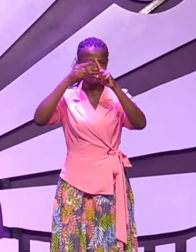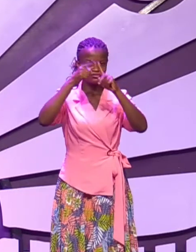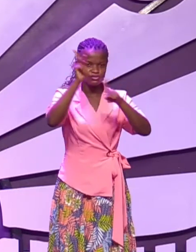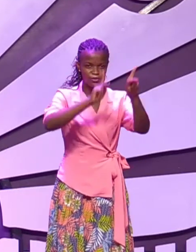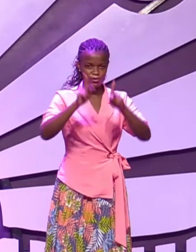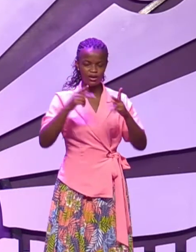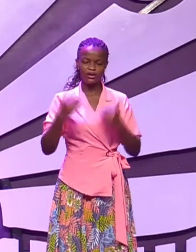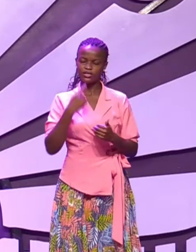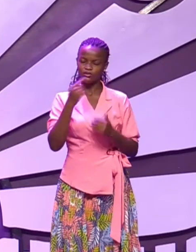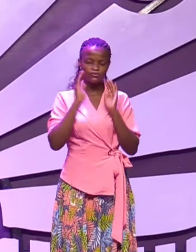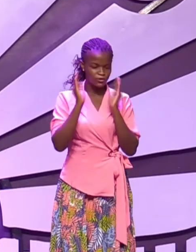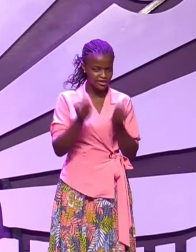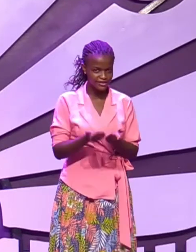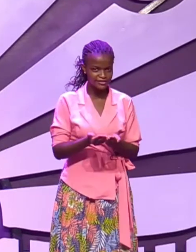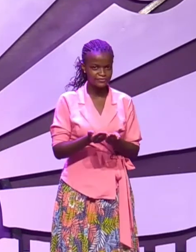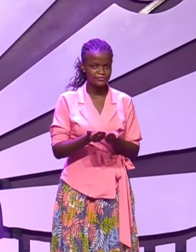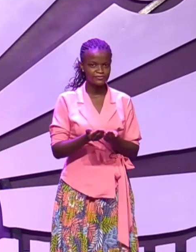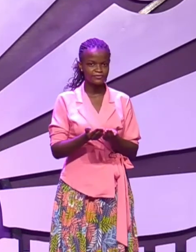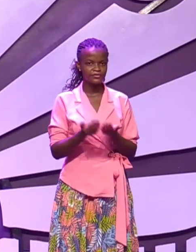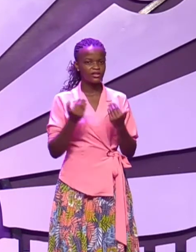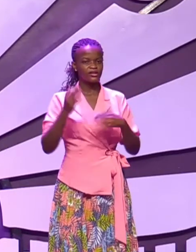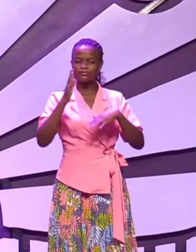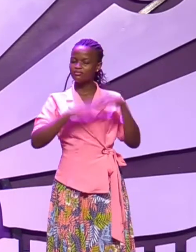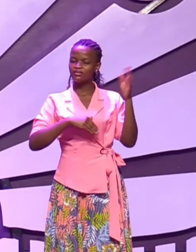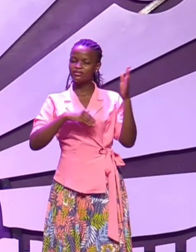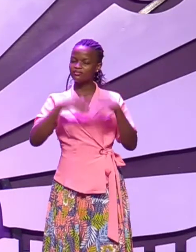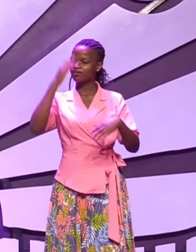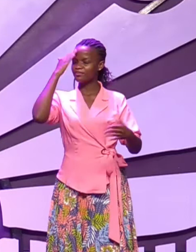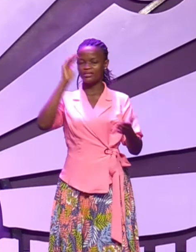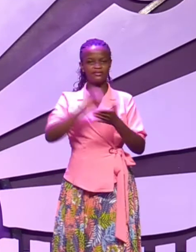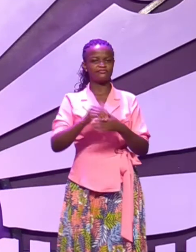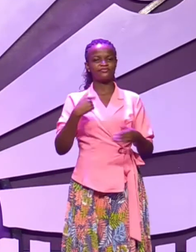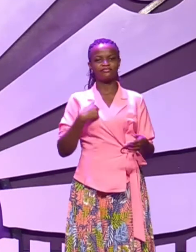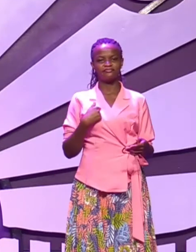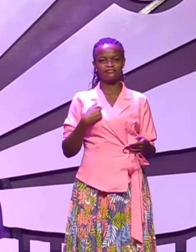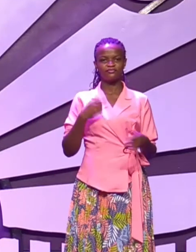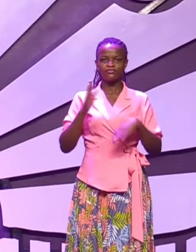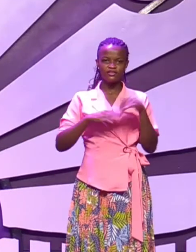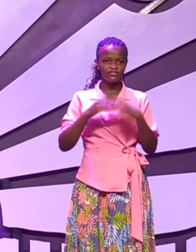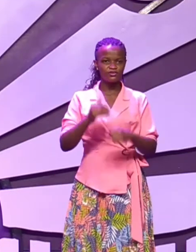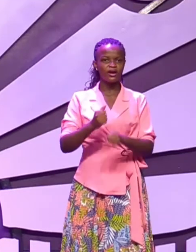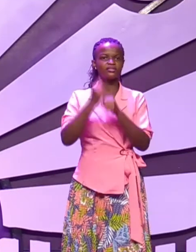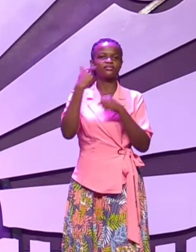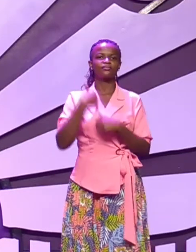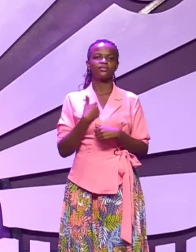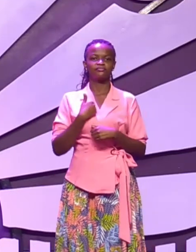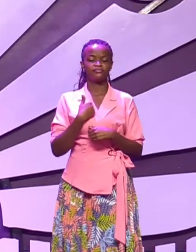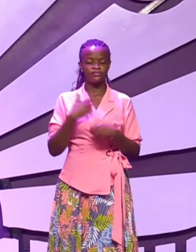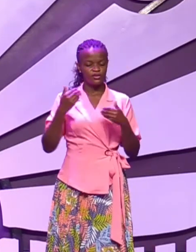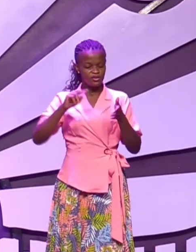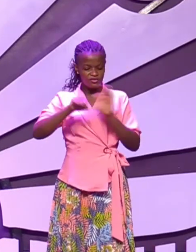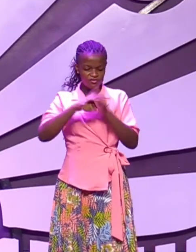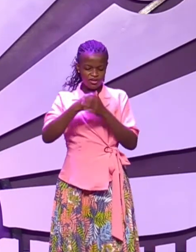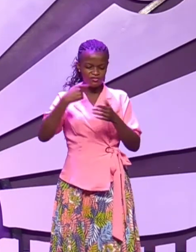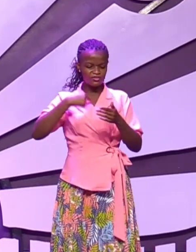He told Moses you have not believed in me. You have not trusted me. have made me